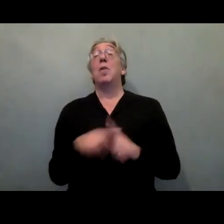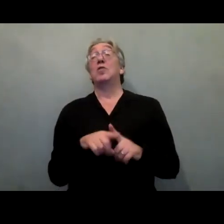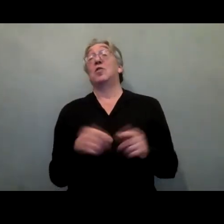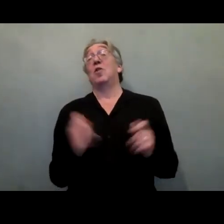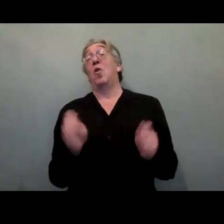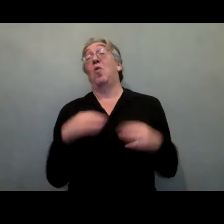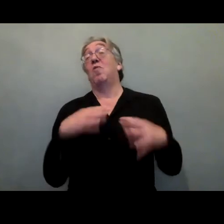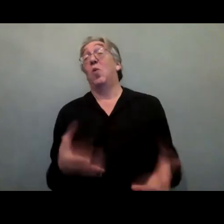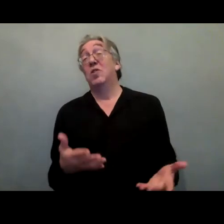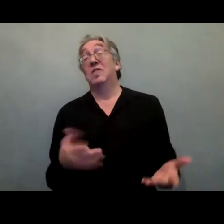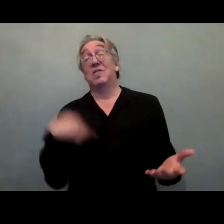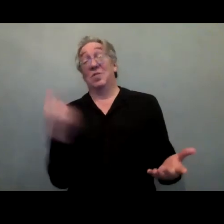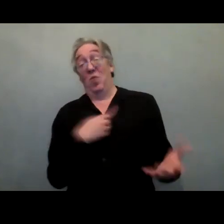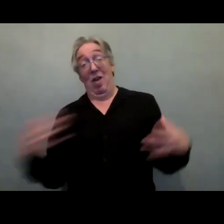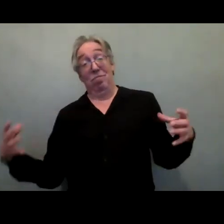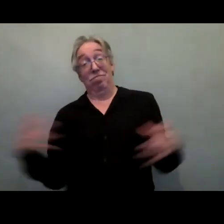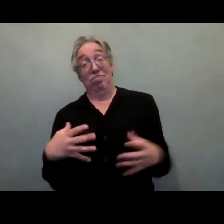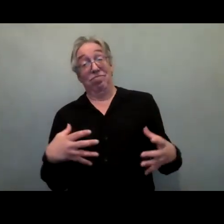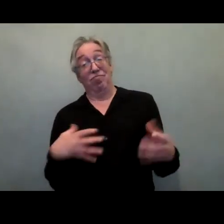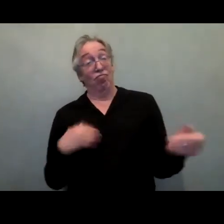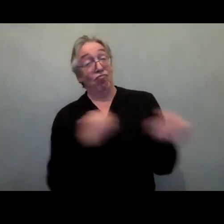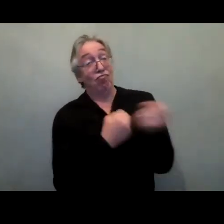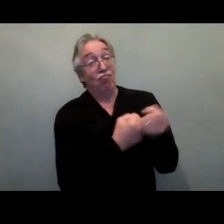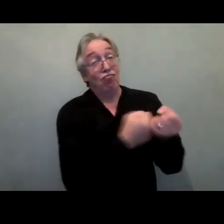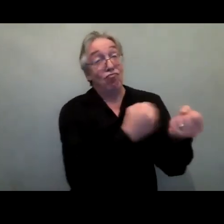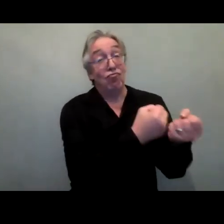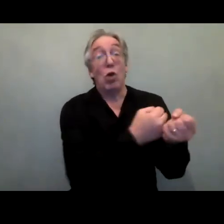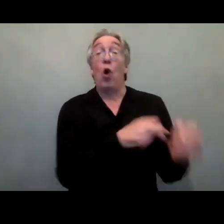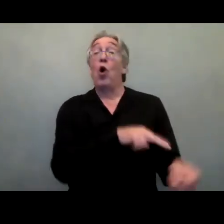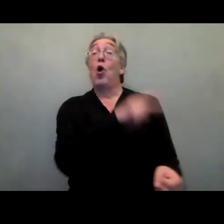Government to make the Norway Summit a really massive success.